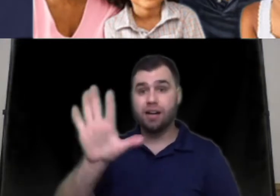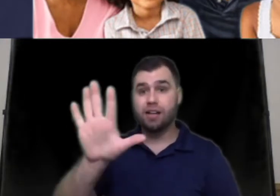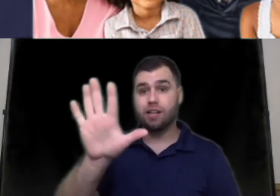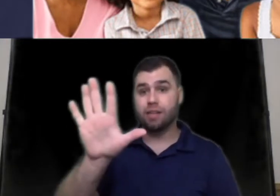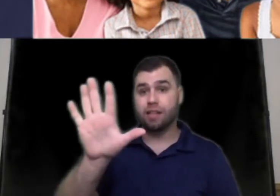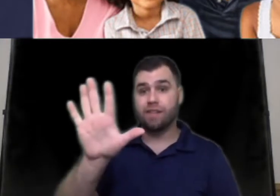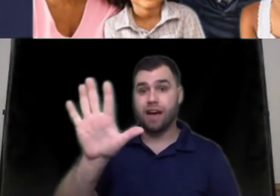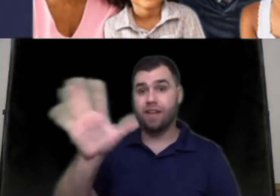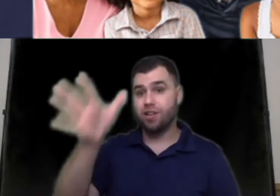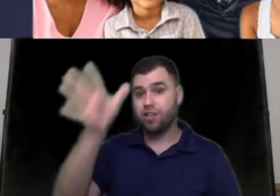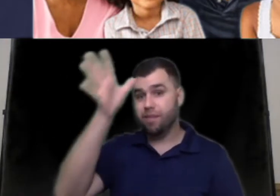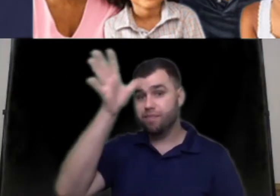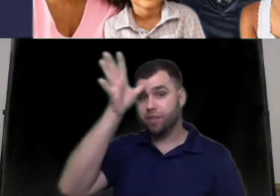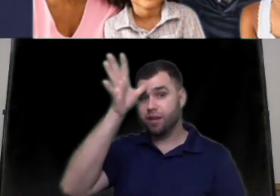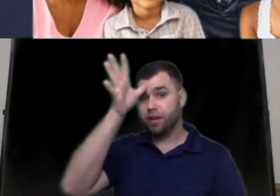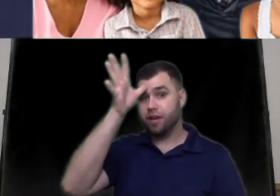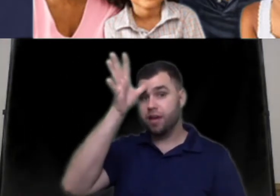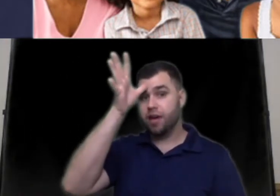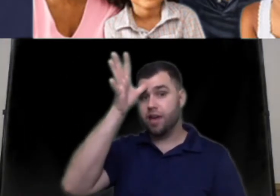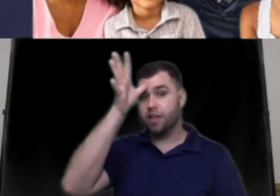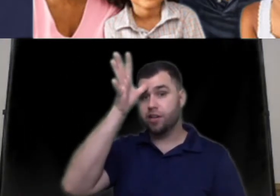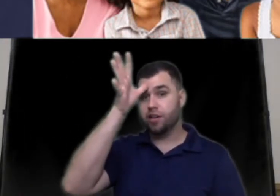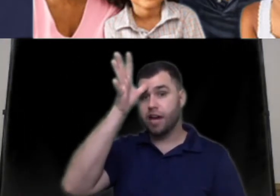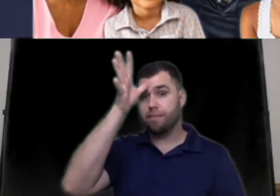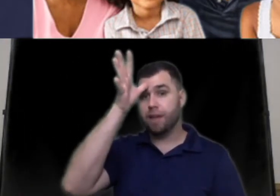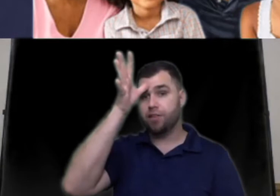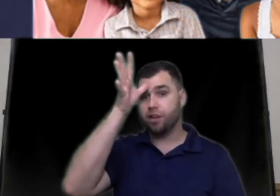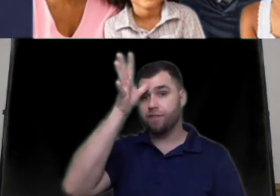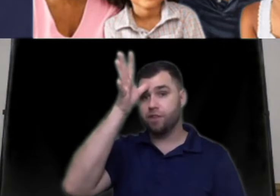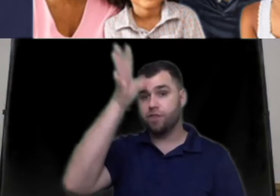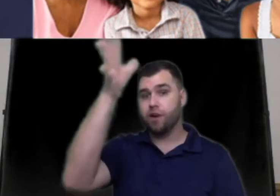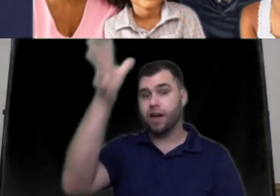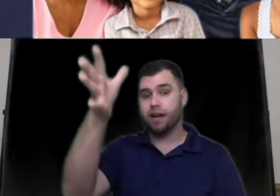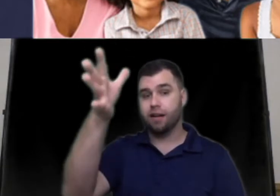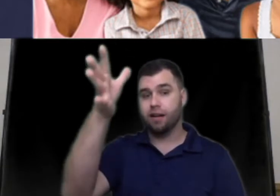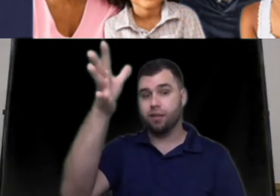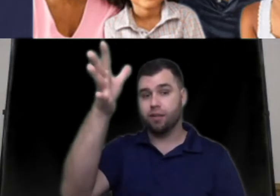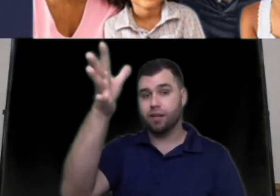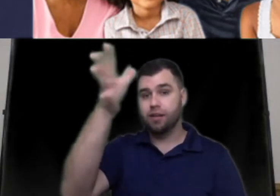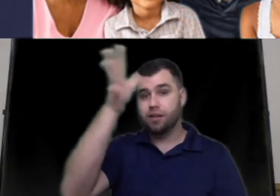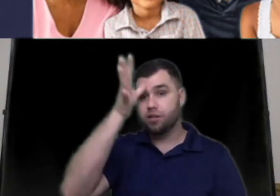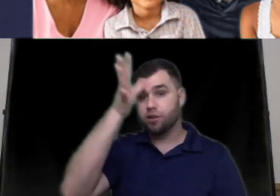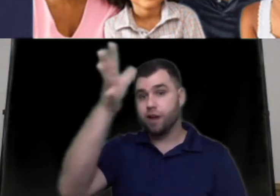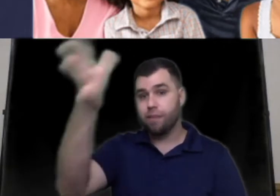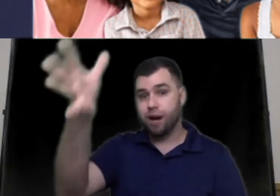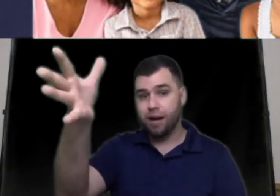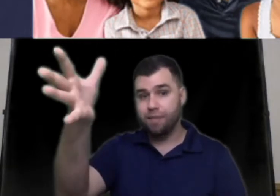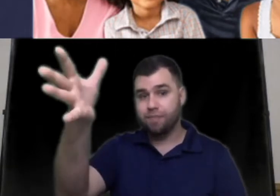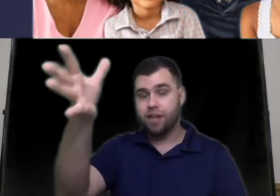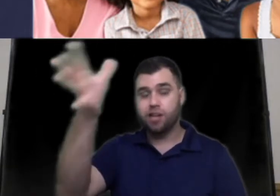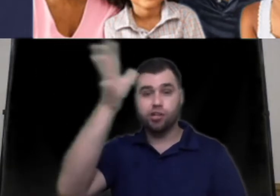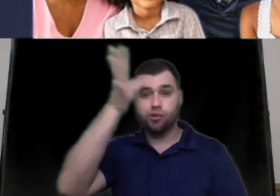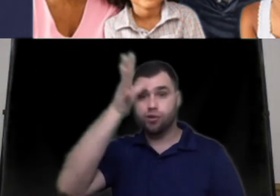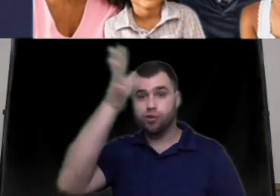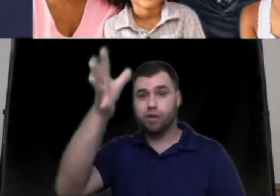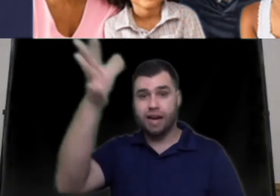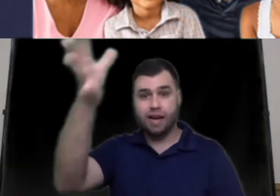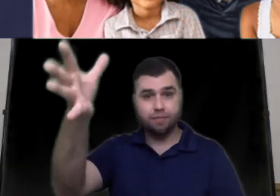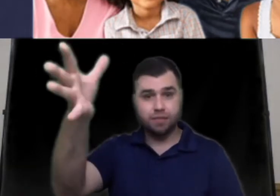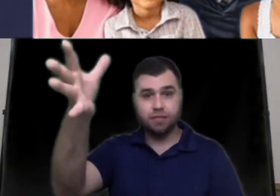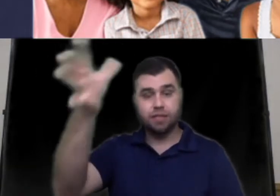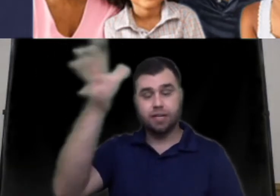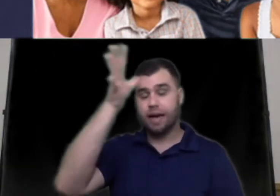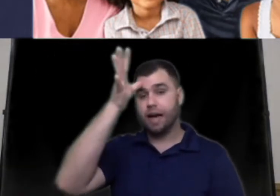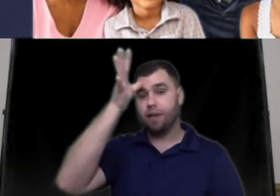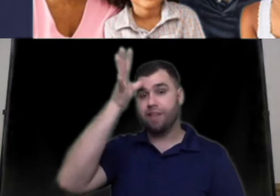you're to make the five handshake and then you're going to kind of bounce it off your forehead a little bit so grandpa and you can do it two times